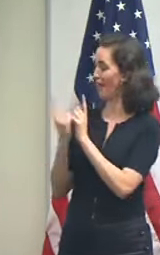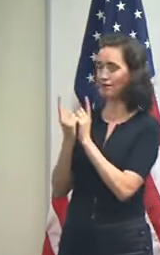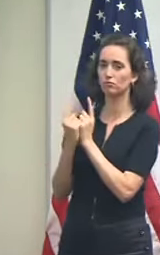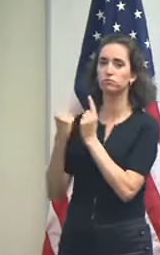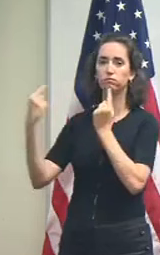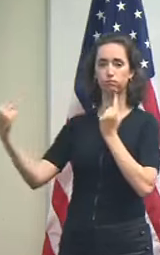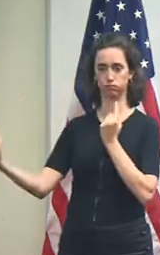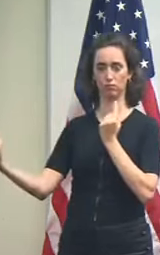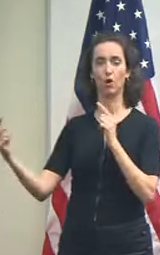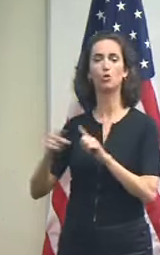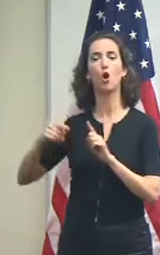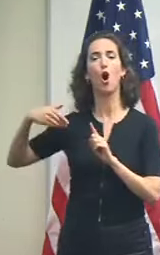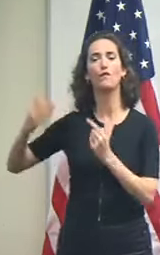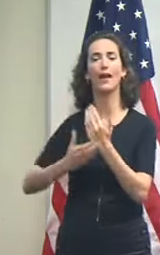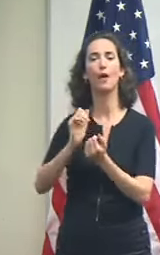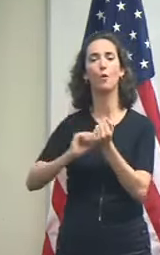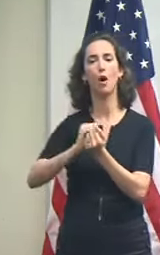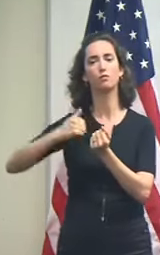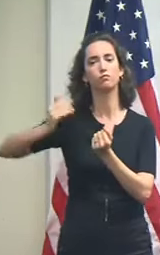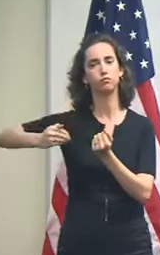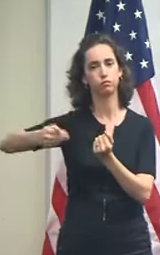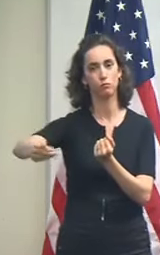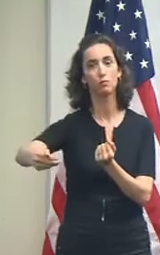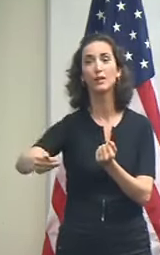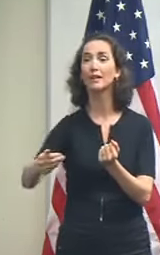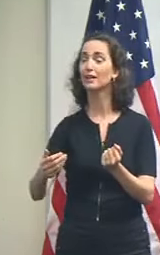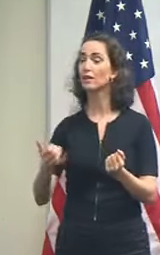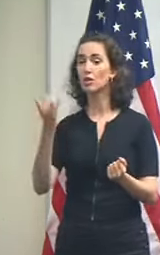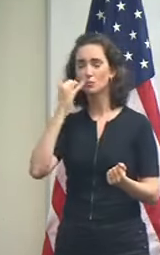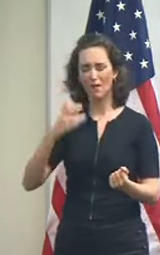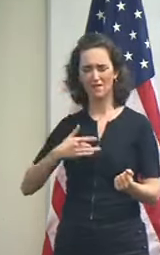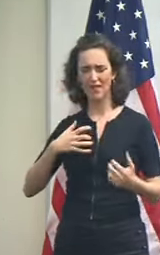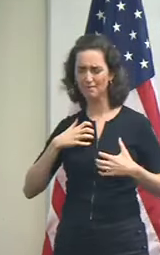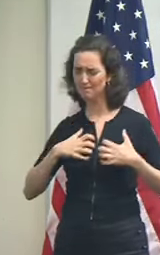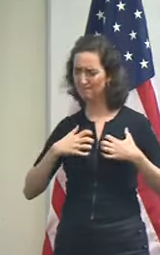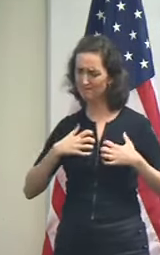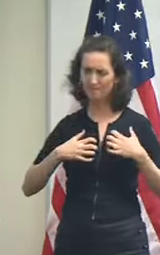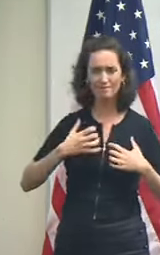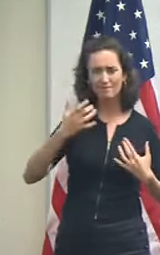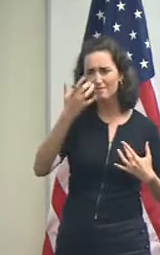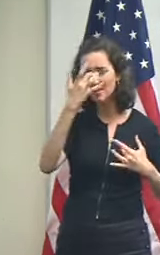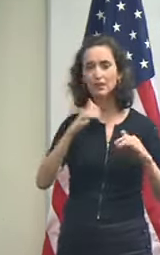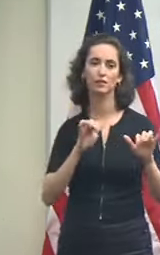wash our hands frequently, and that we stay home when we are sick.